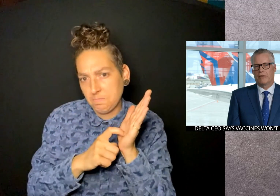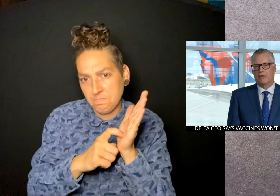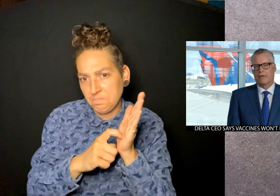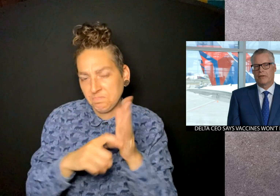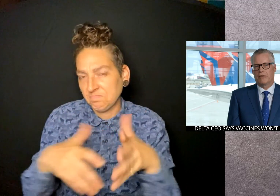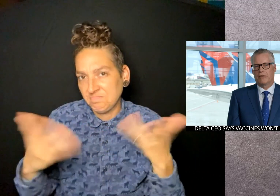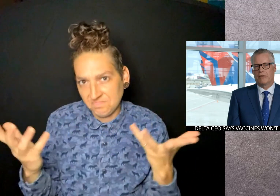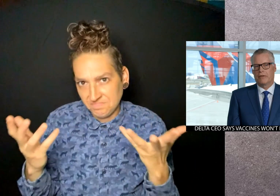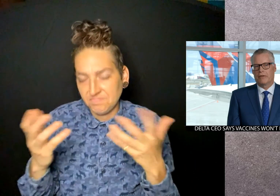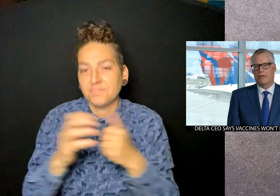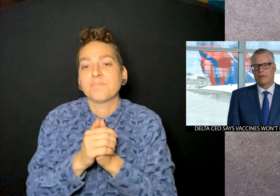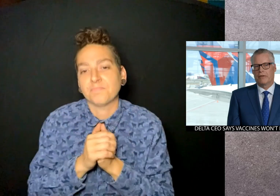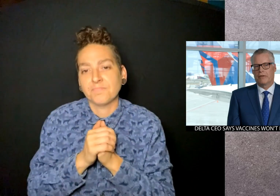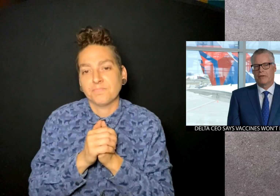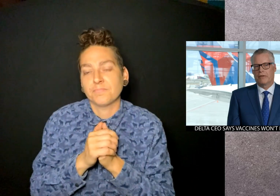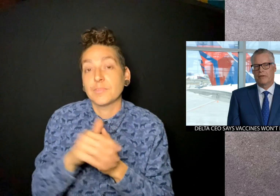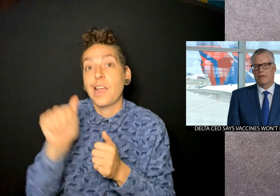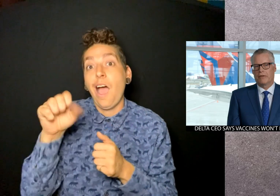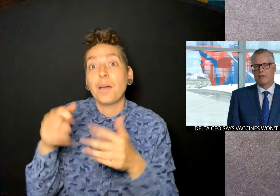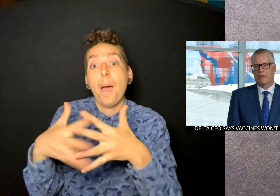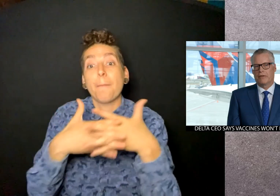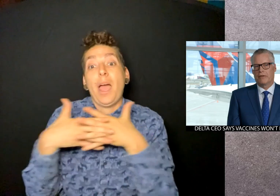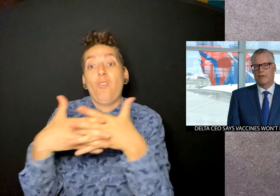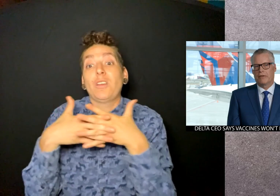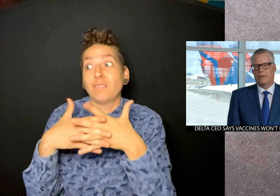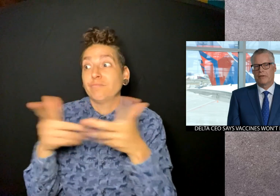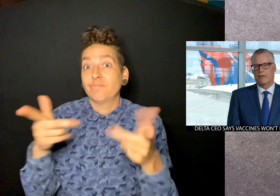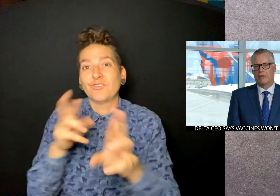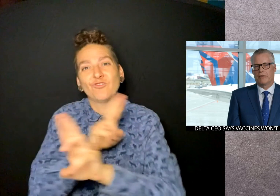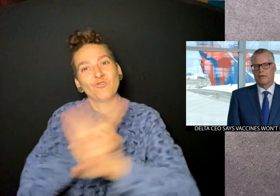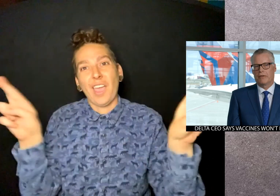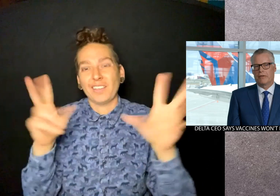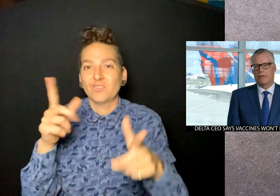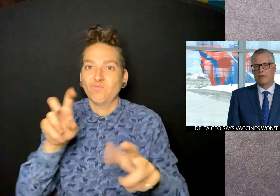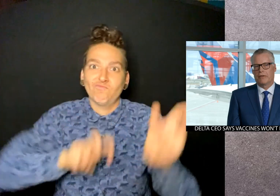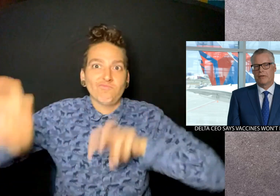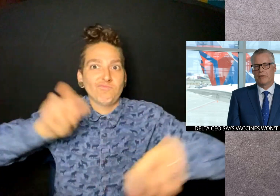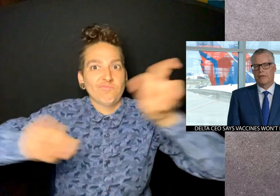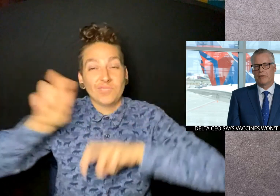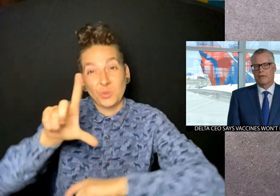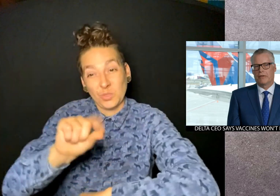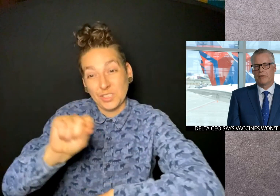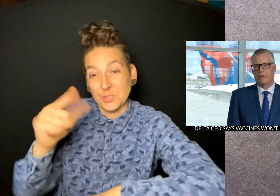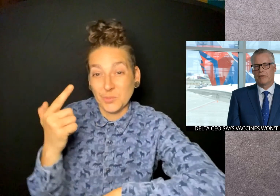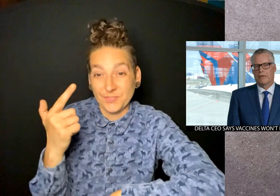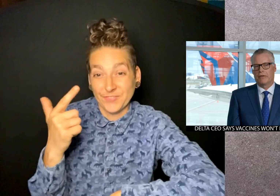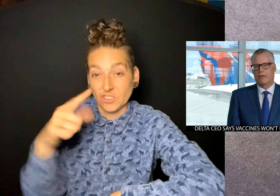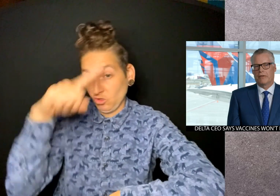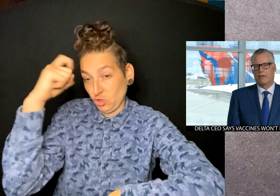fly as americans are now getting ready for the 2021 summer travel season